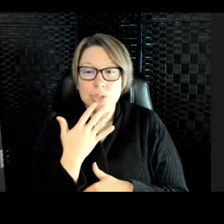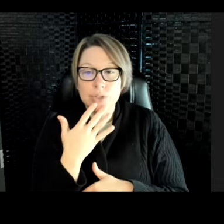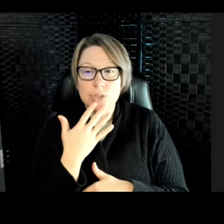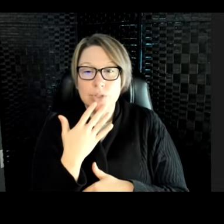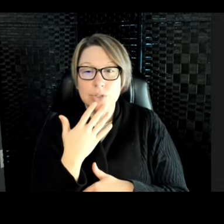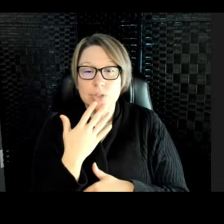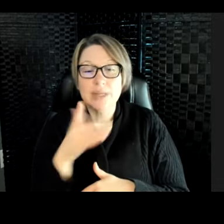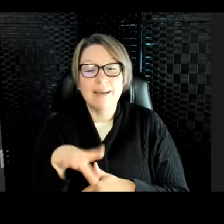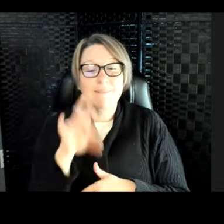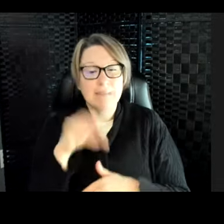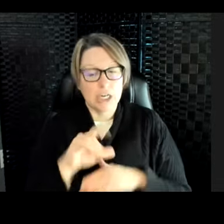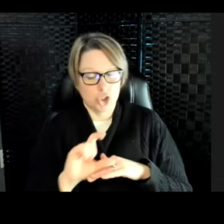water, where the sun can reach them.